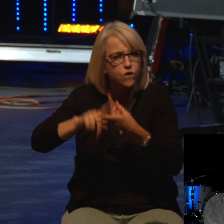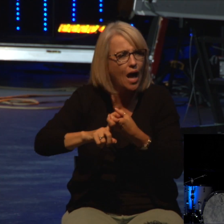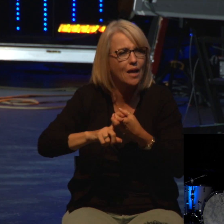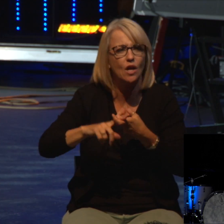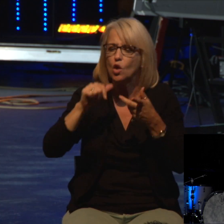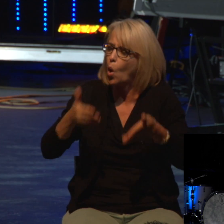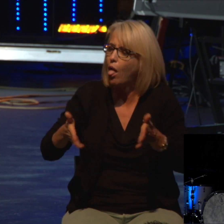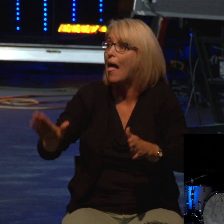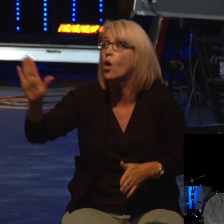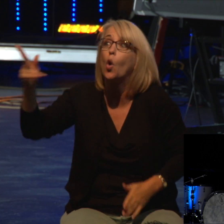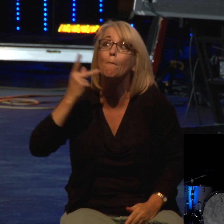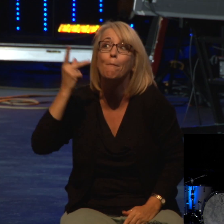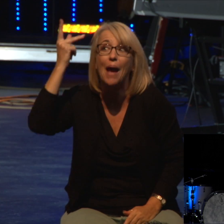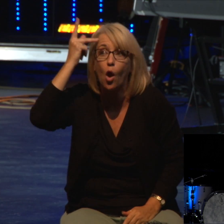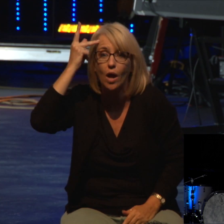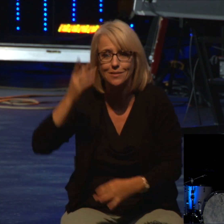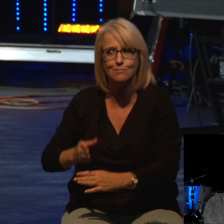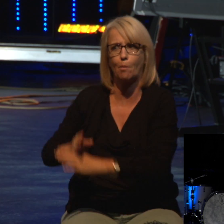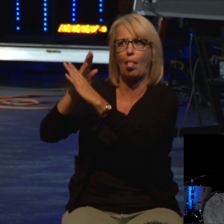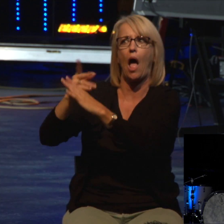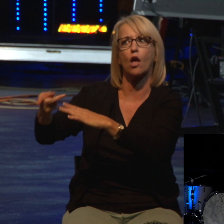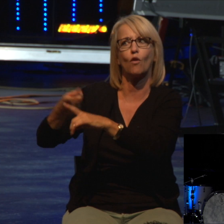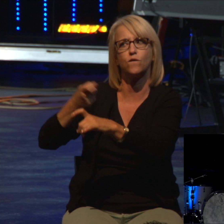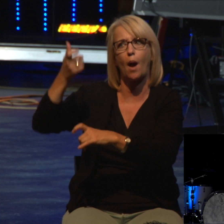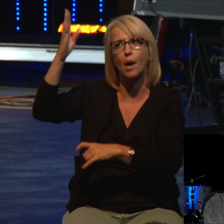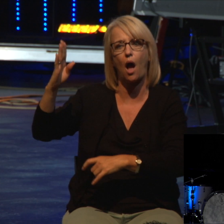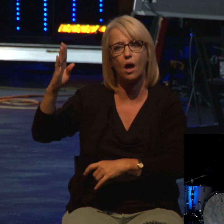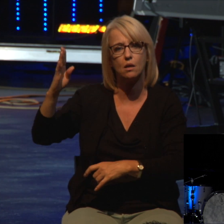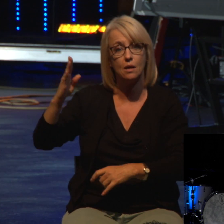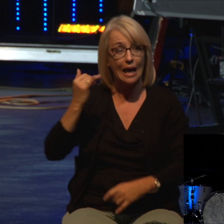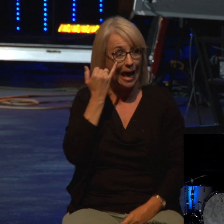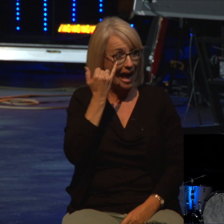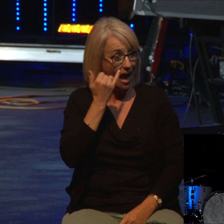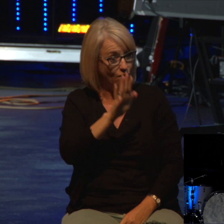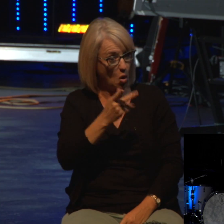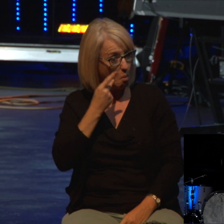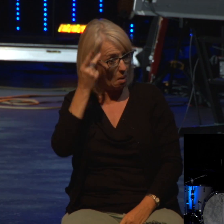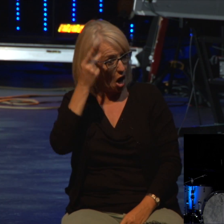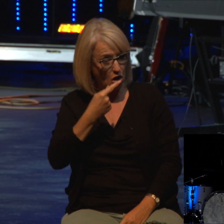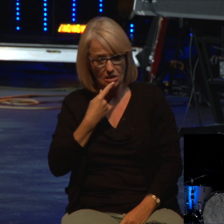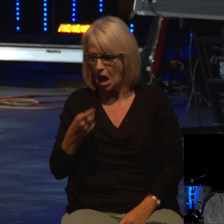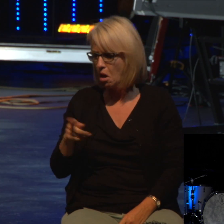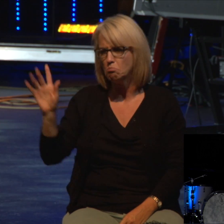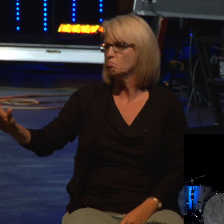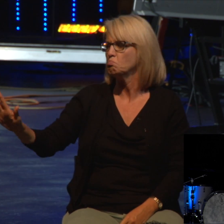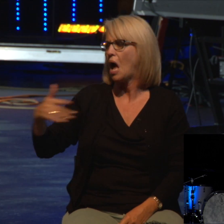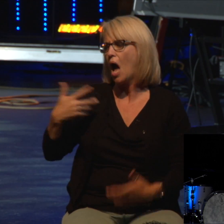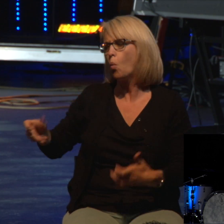even your parents I tell them if your parents don't want you to be a member of Harvester Christian Church well that's